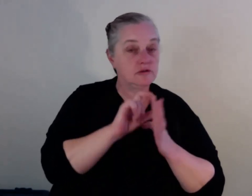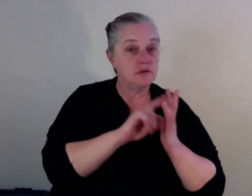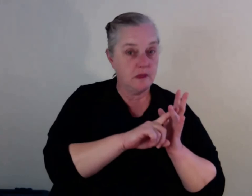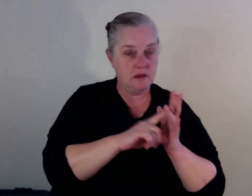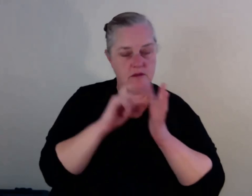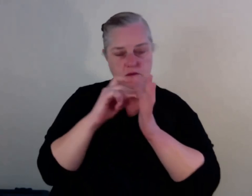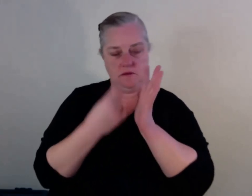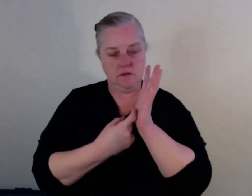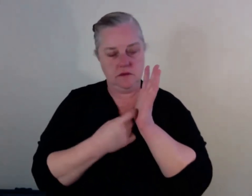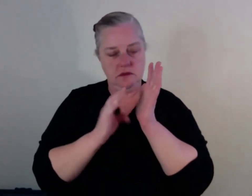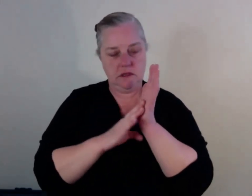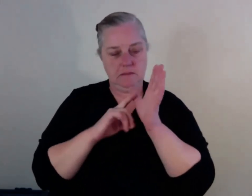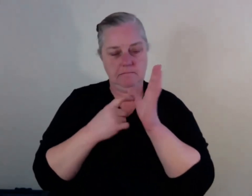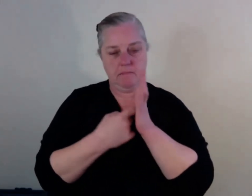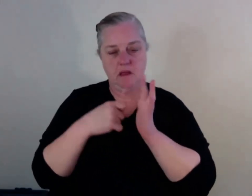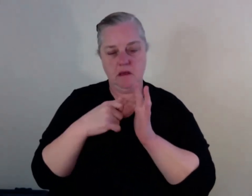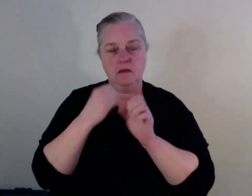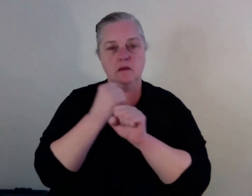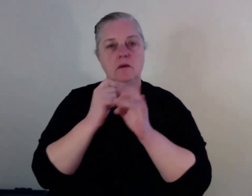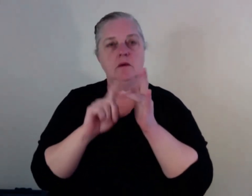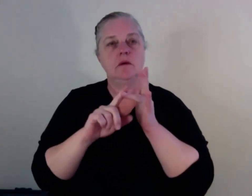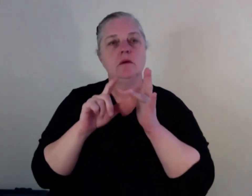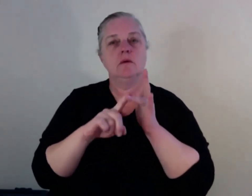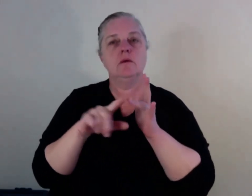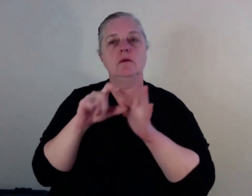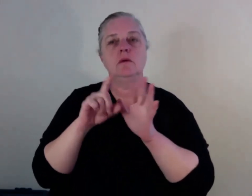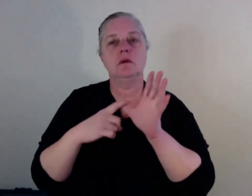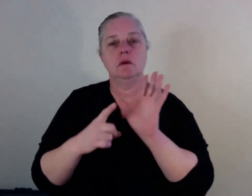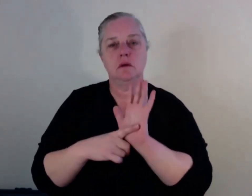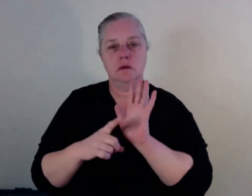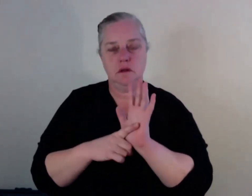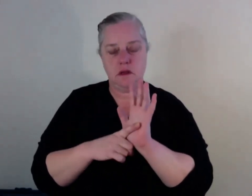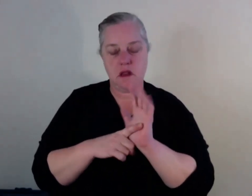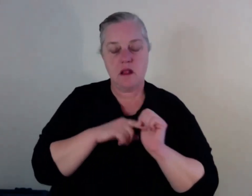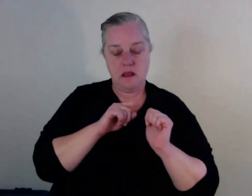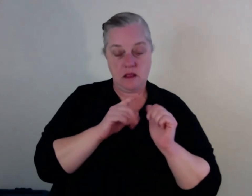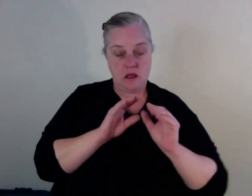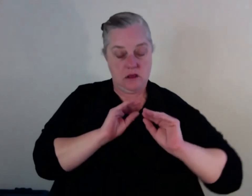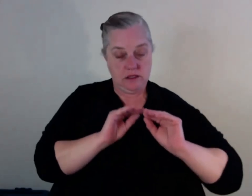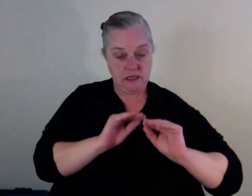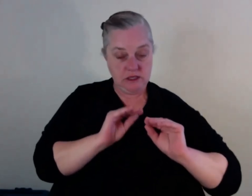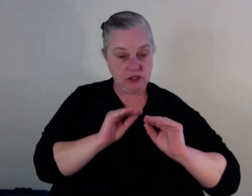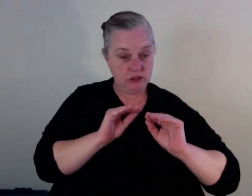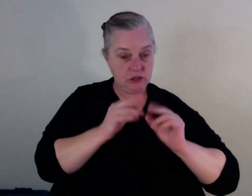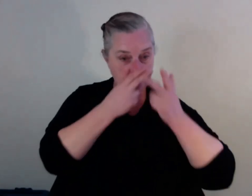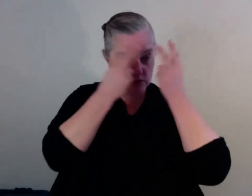teaches nurses at UTS. And he has people of lived